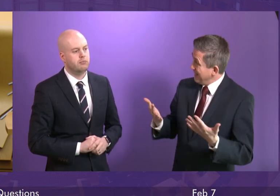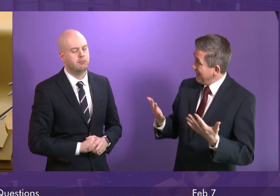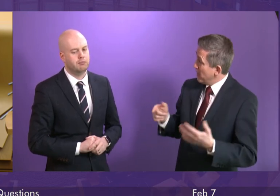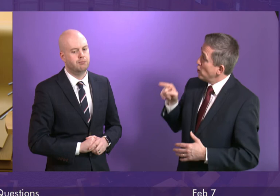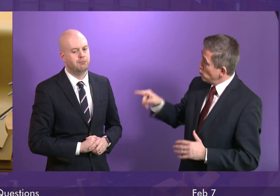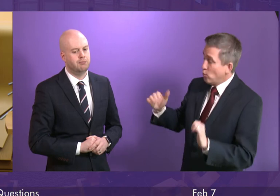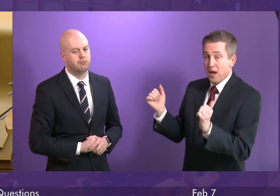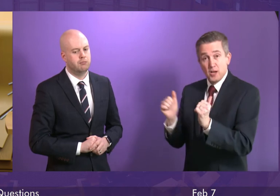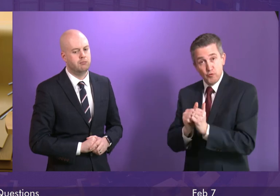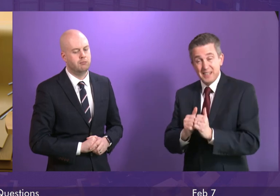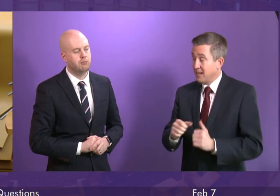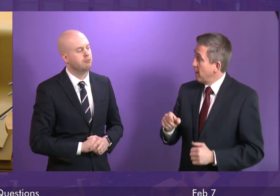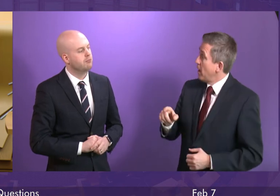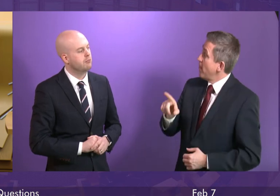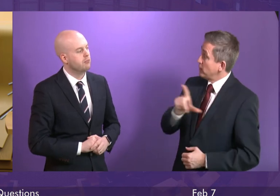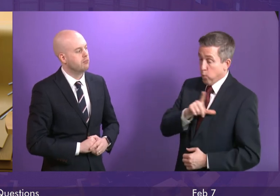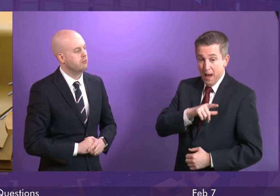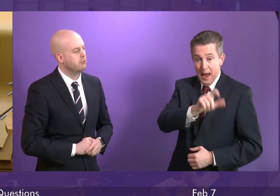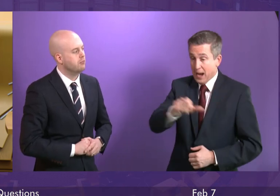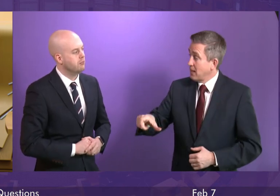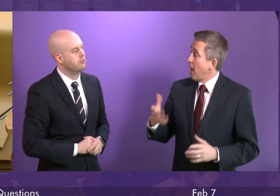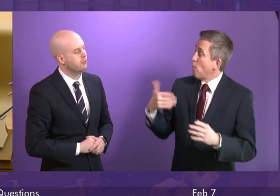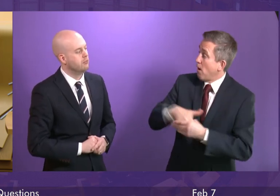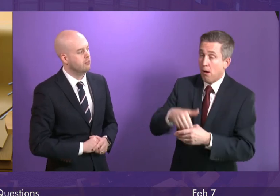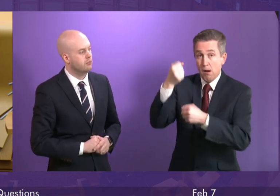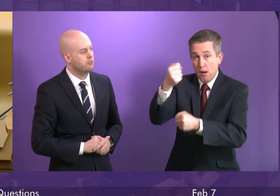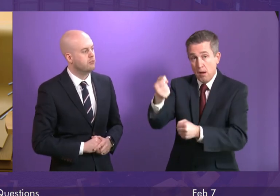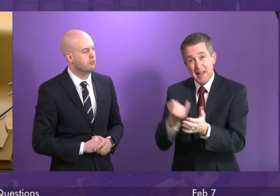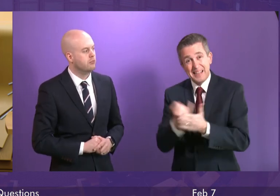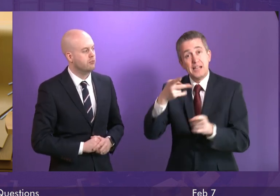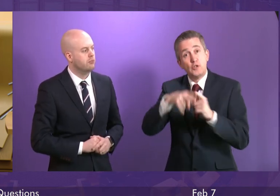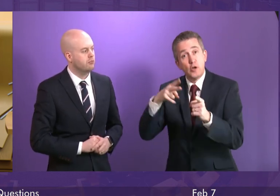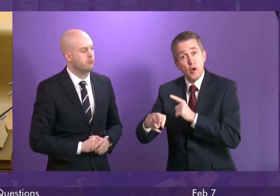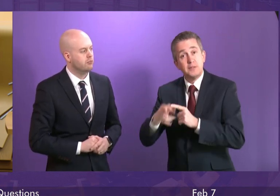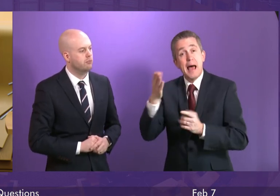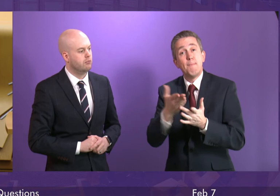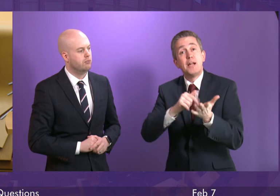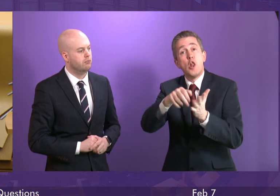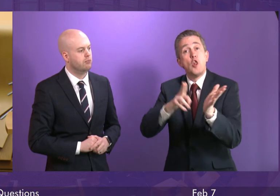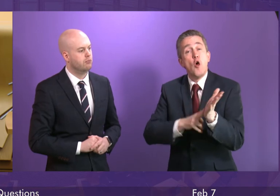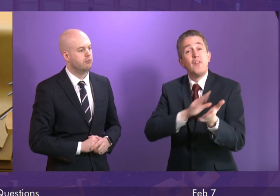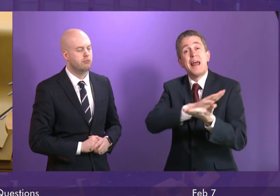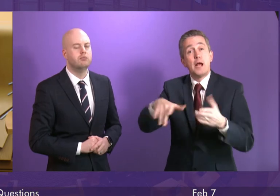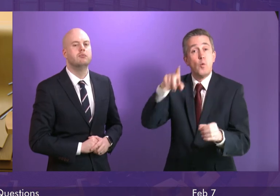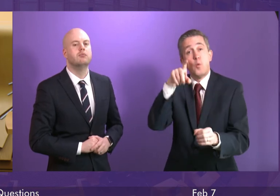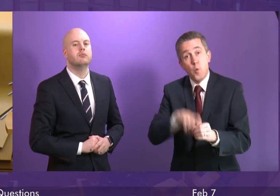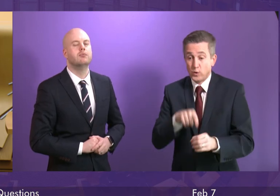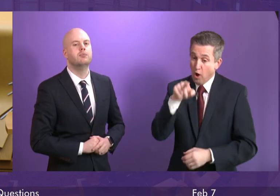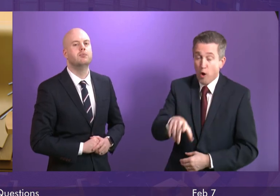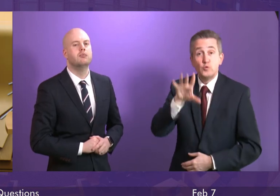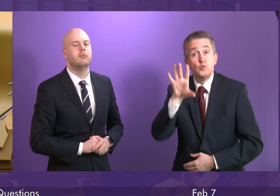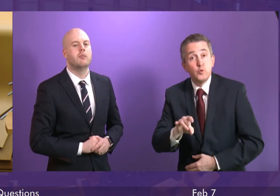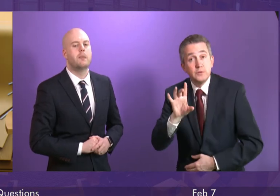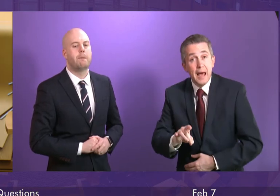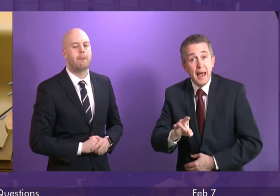that it's no wonder my constituents and I will be demonstrating against these cuts outside Midlothian Council HQ this Tuesday